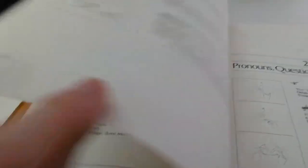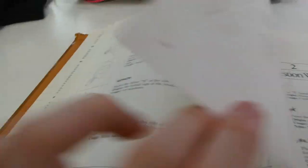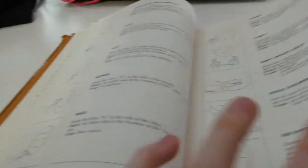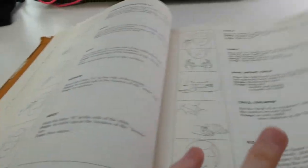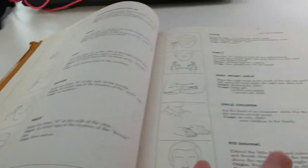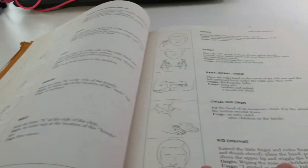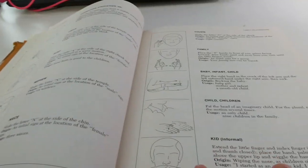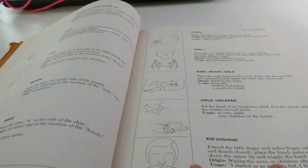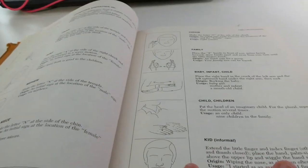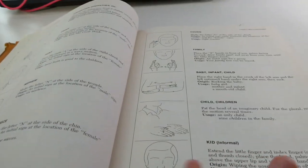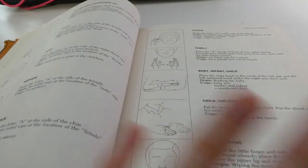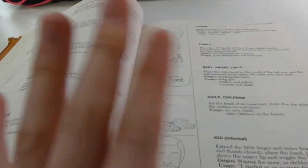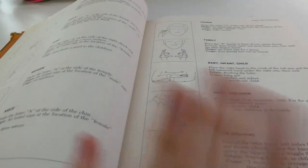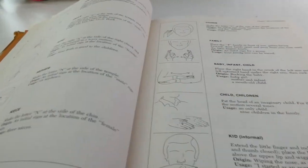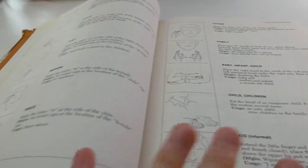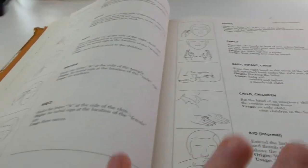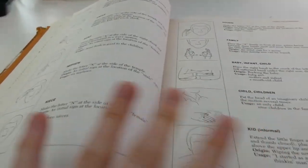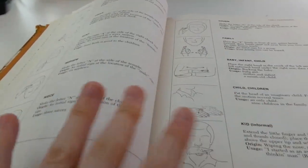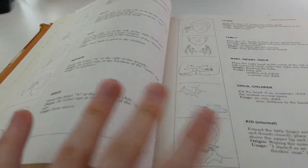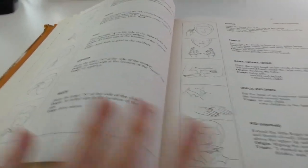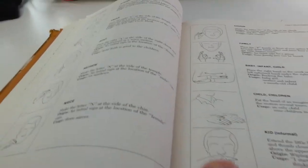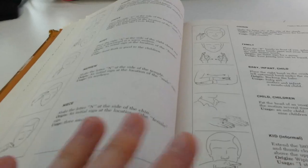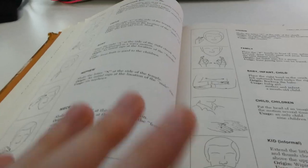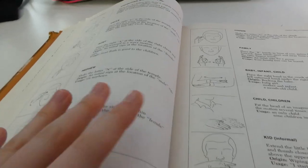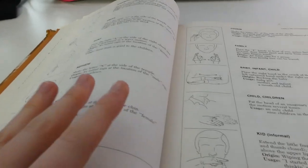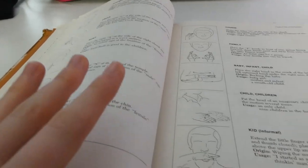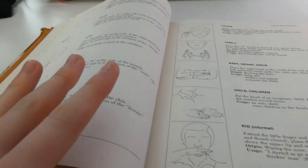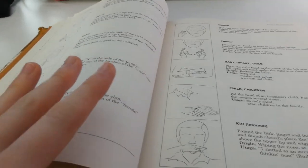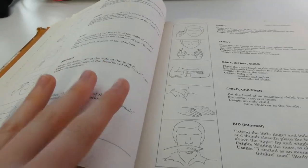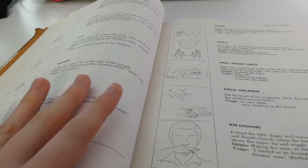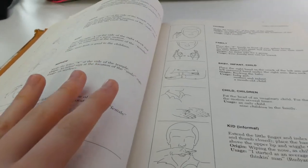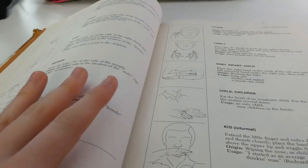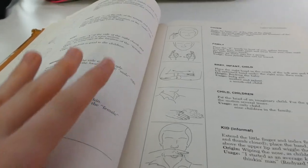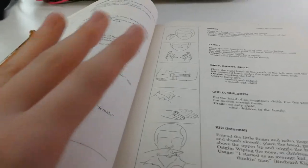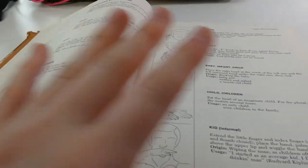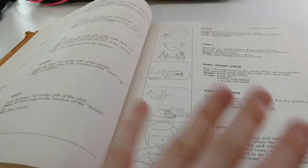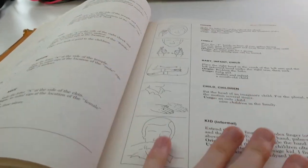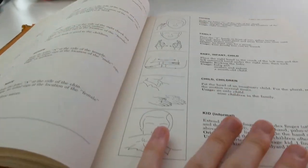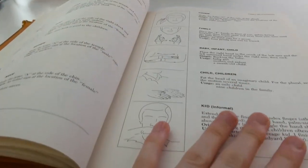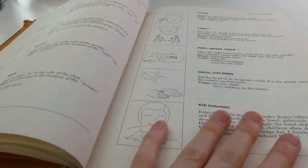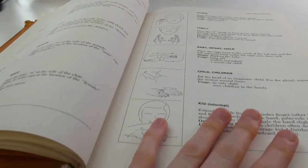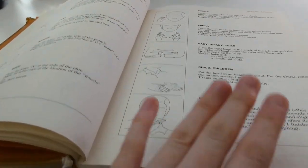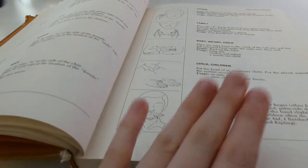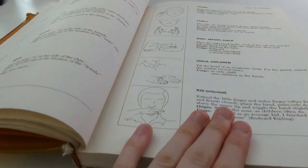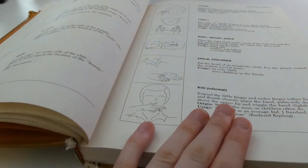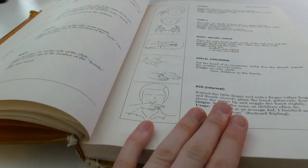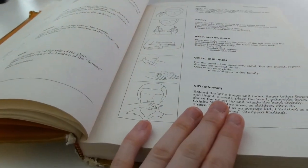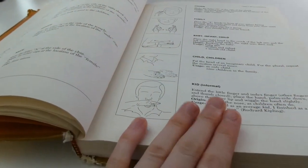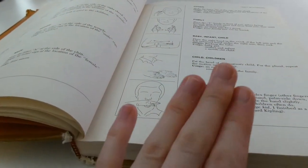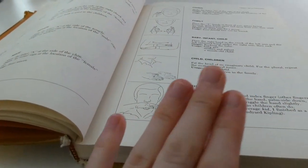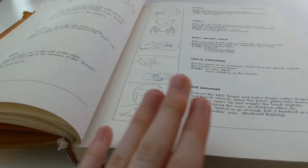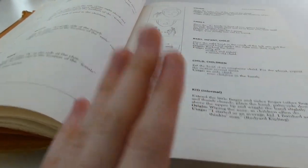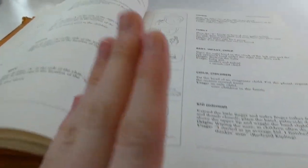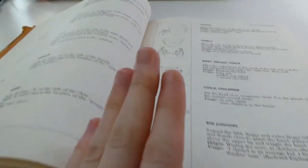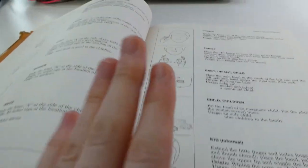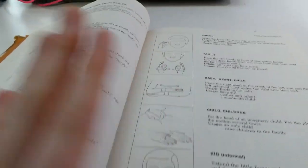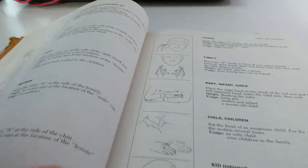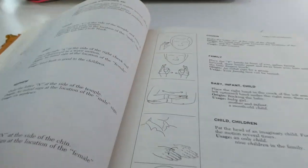in this book. Some of these, like, these don't line up to what the ASL Pocket Sign app I use to get